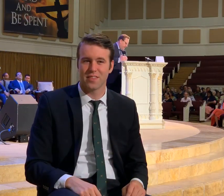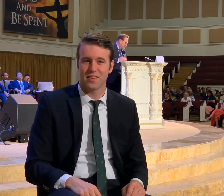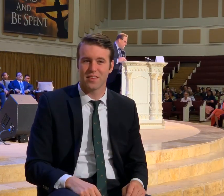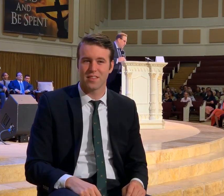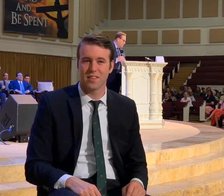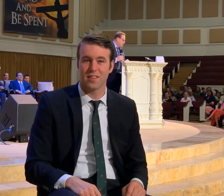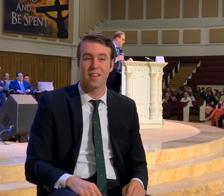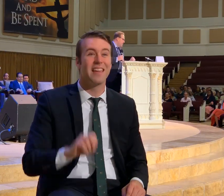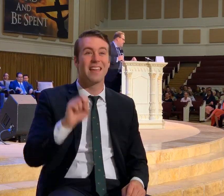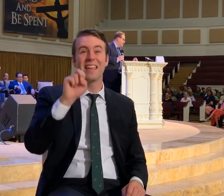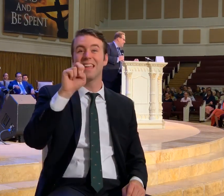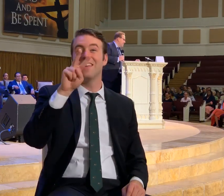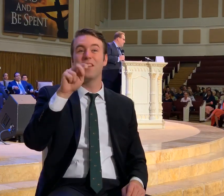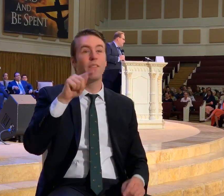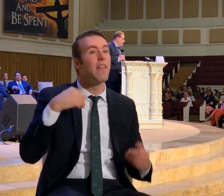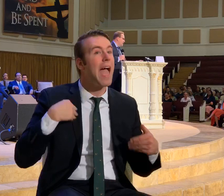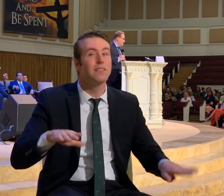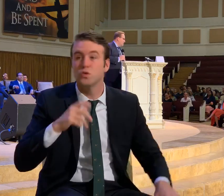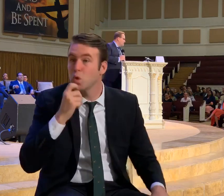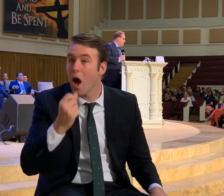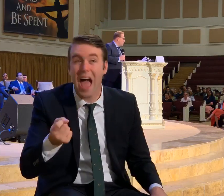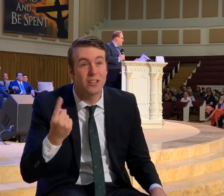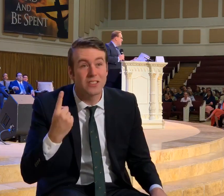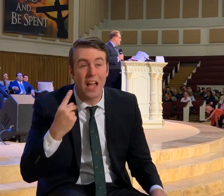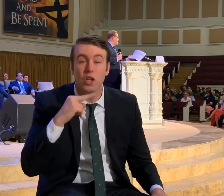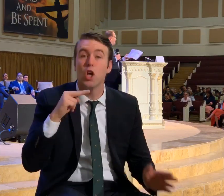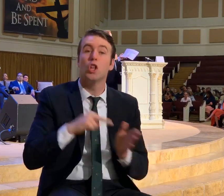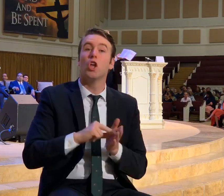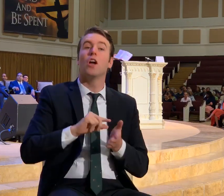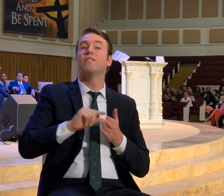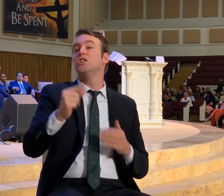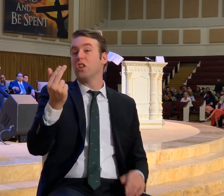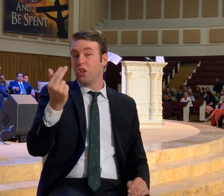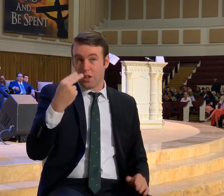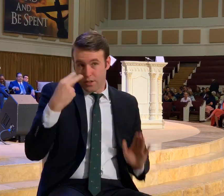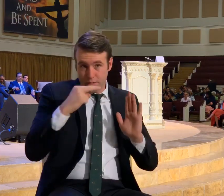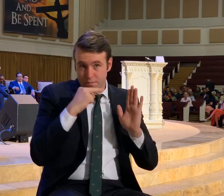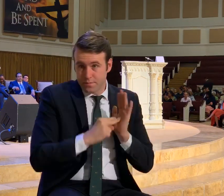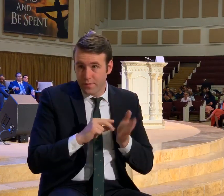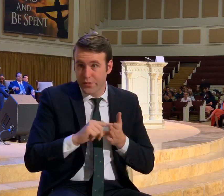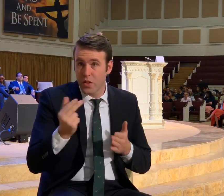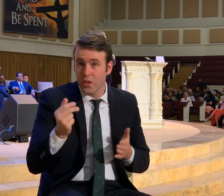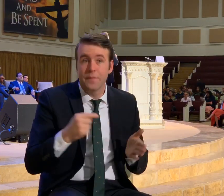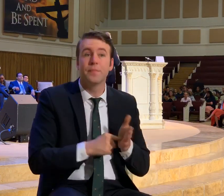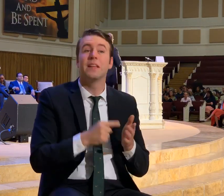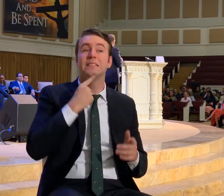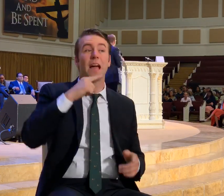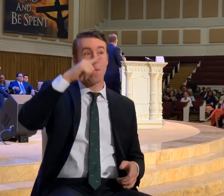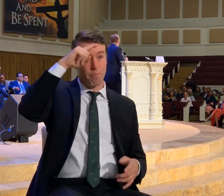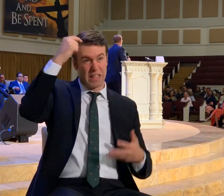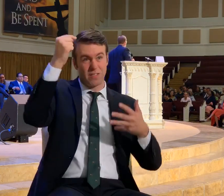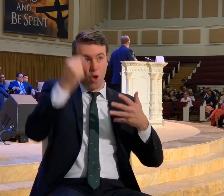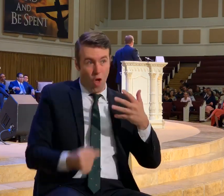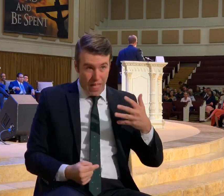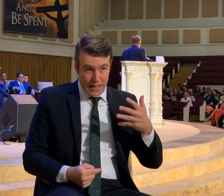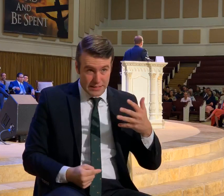Even angels don't understand. And look at verse 13. He says because of all that.